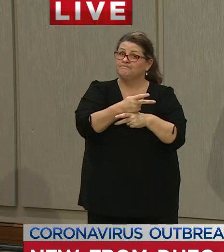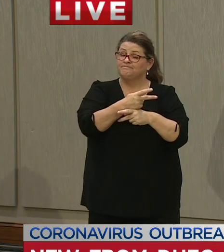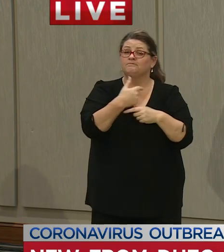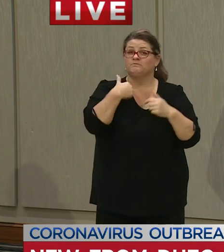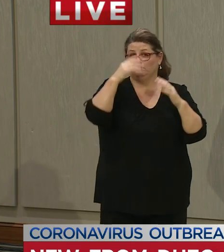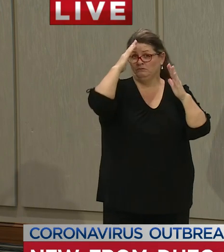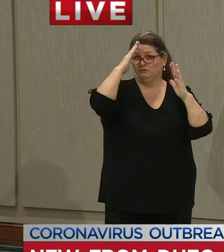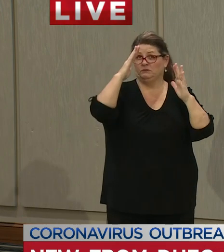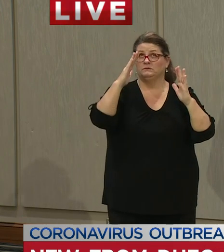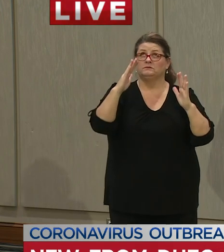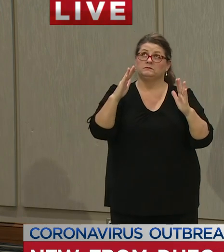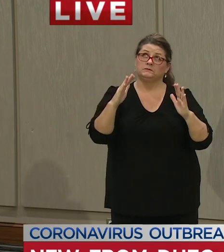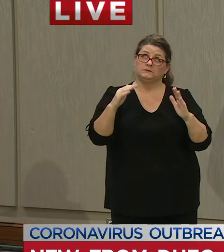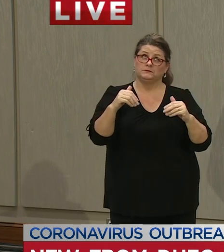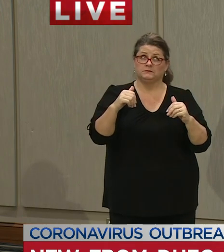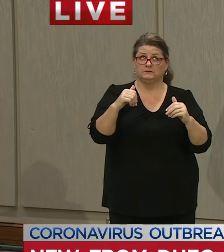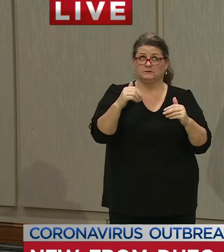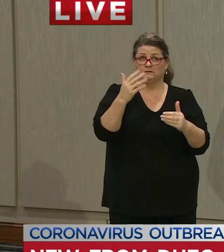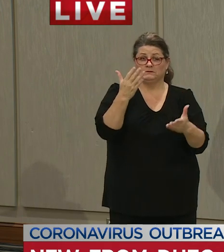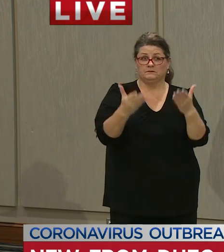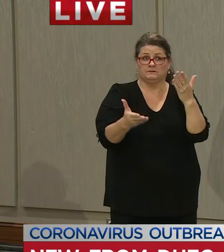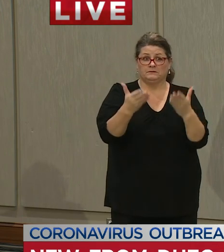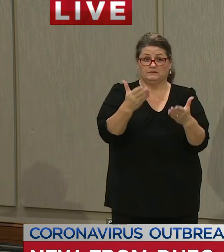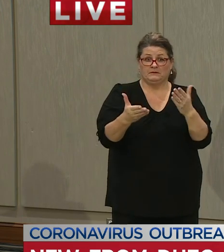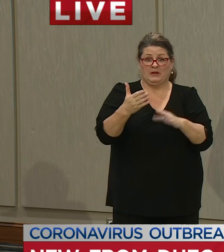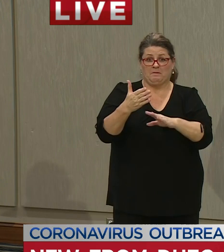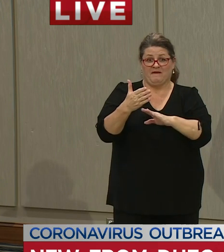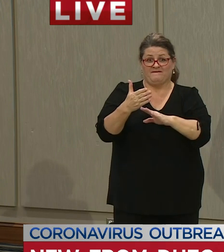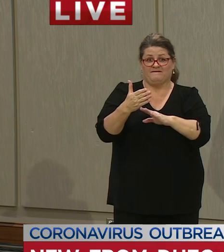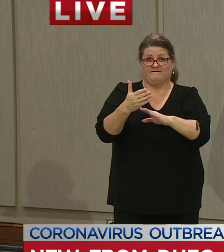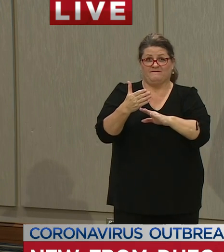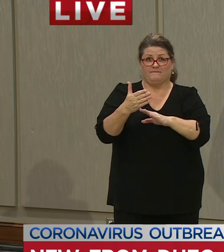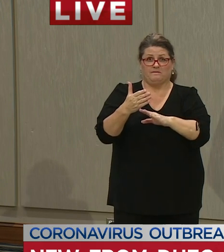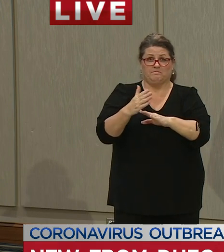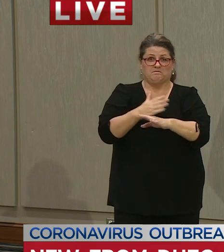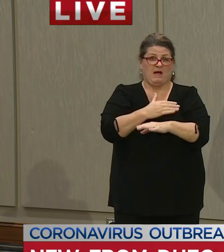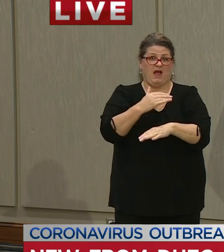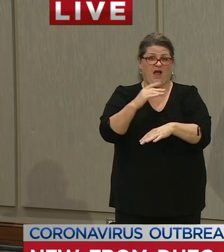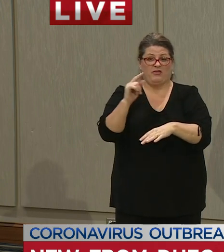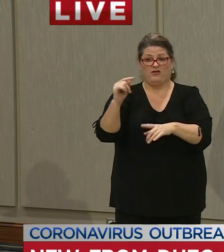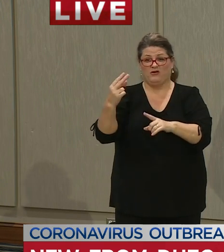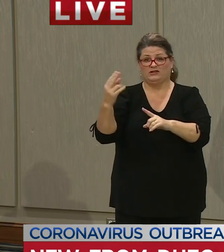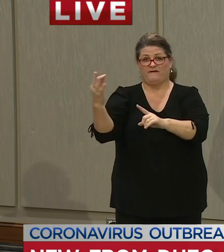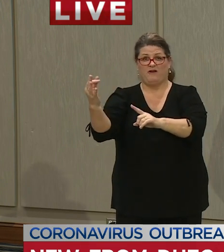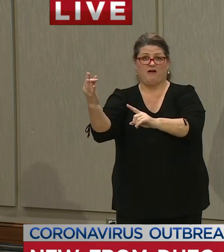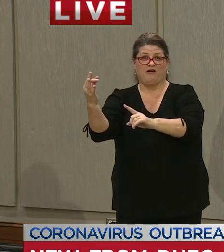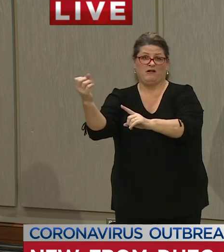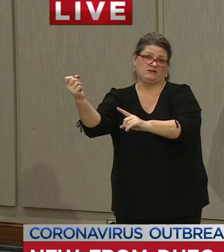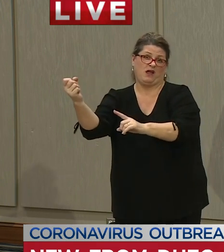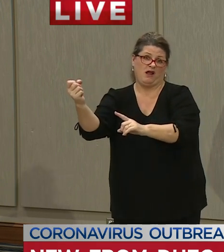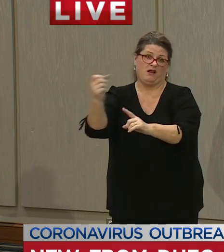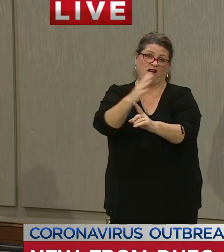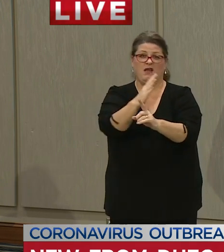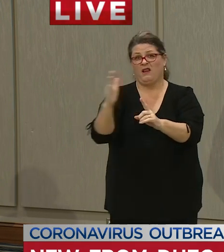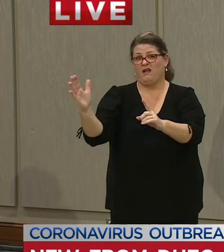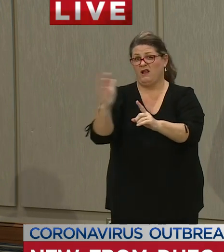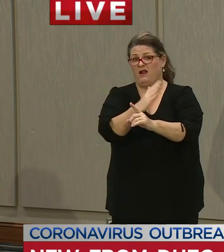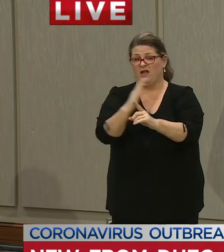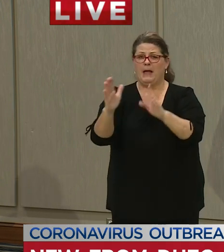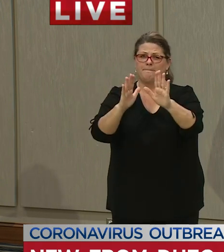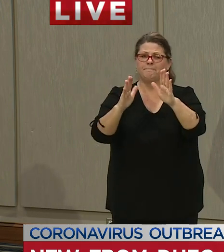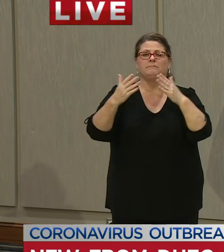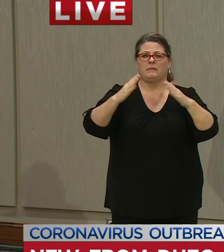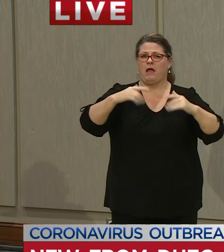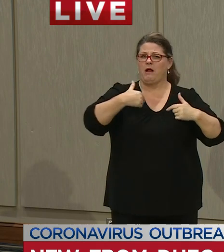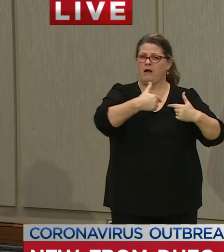announce something in maybe even before the week is out of some some future dates but that's a we're calculating